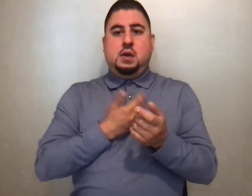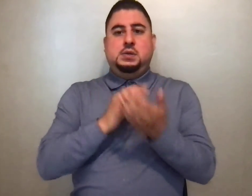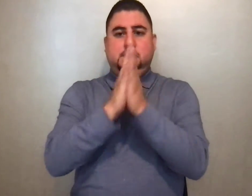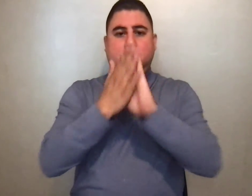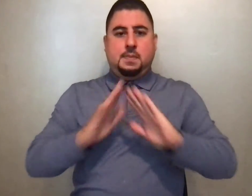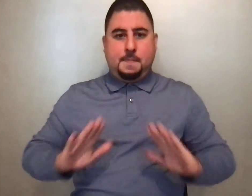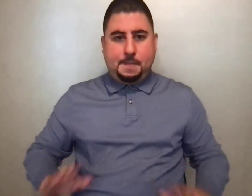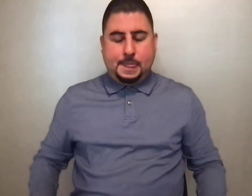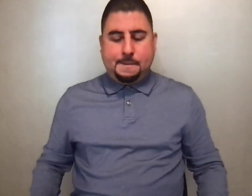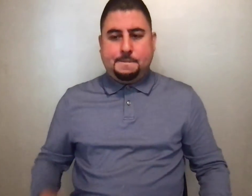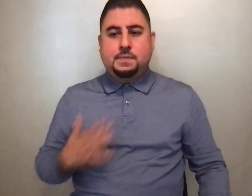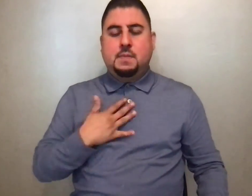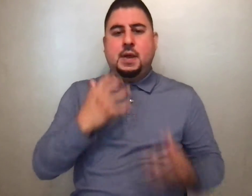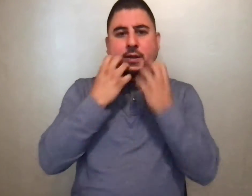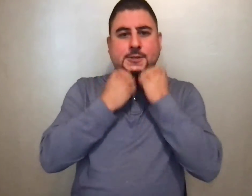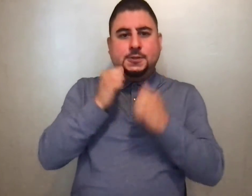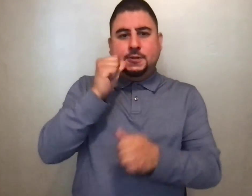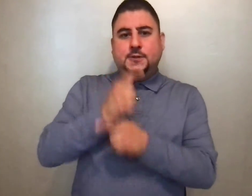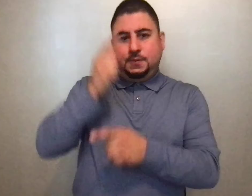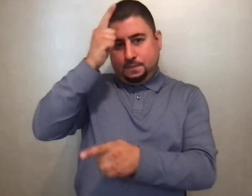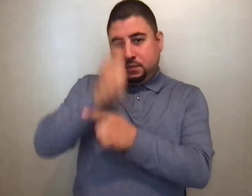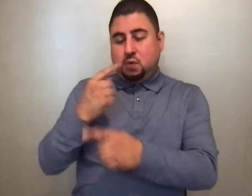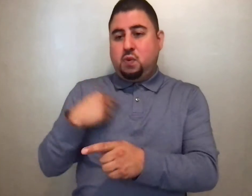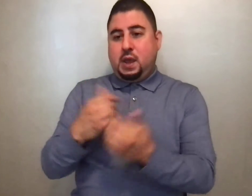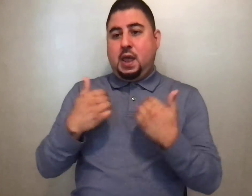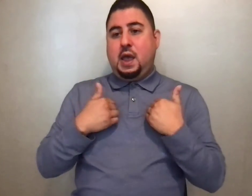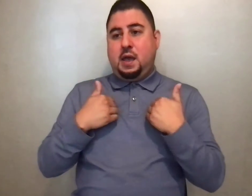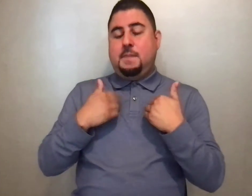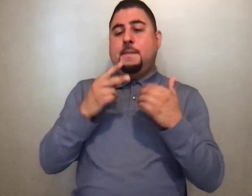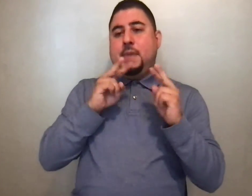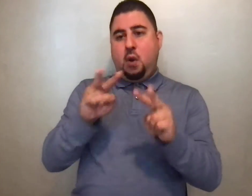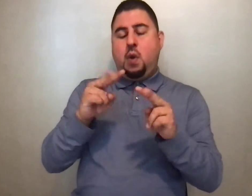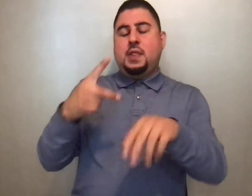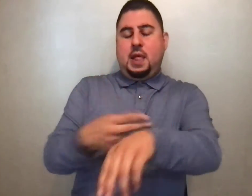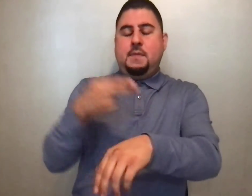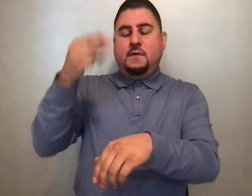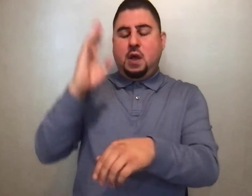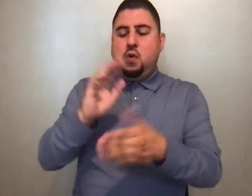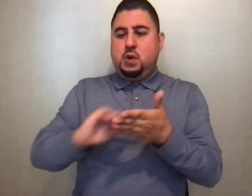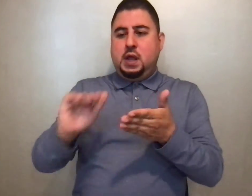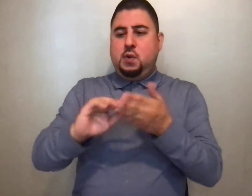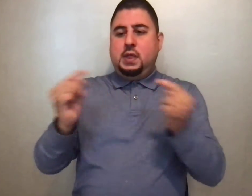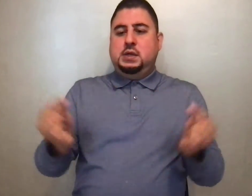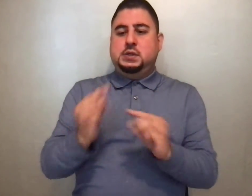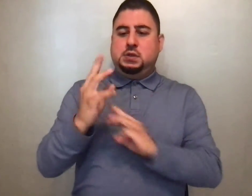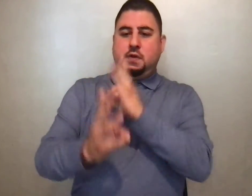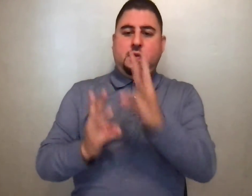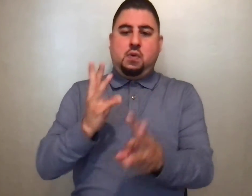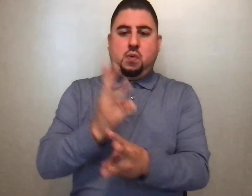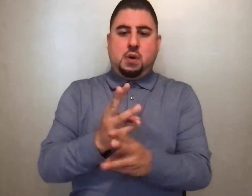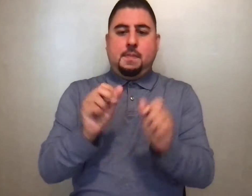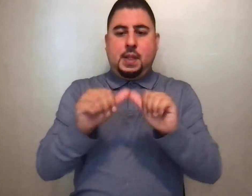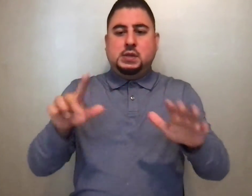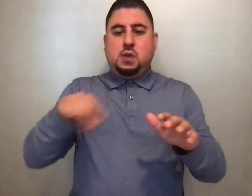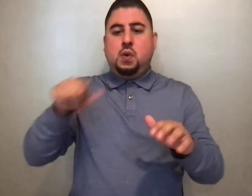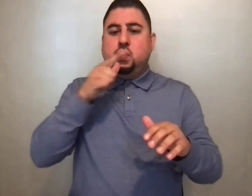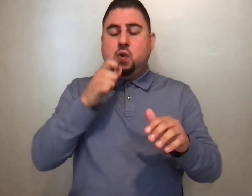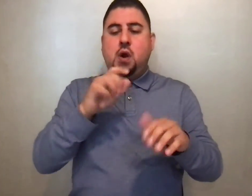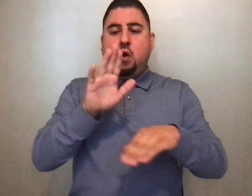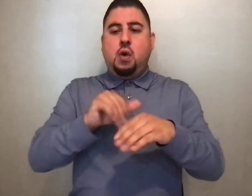My dear sisters and brothers, behold the Lamb of God. Behold him who takes away the sins of the world. Blessed are those called to the